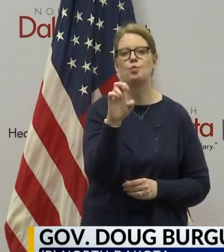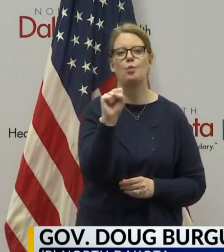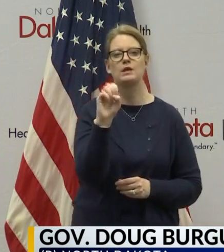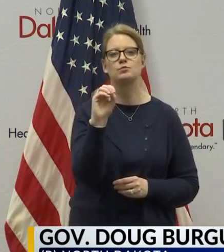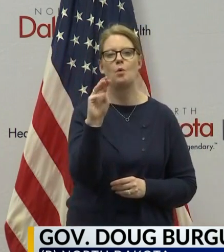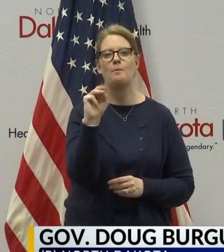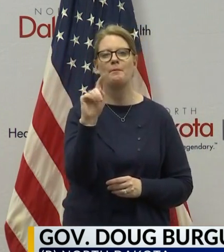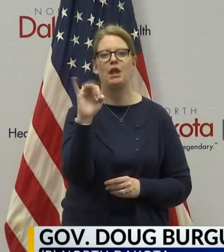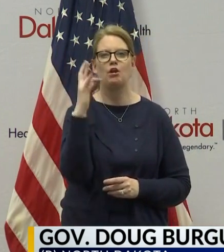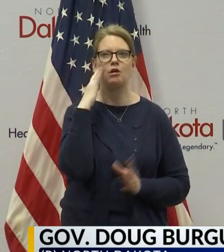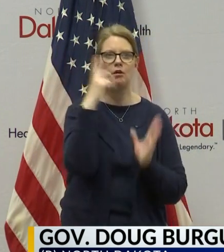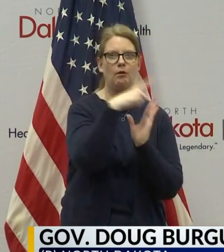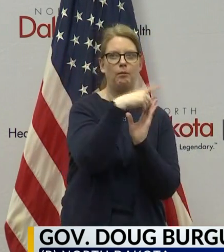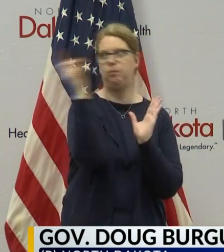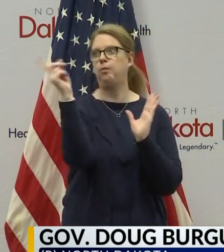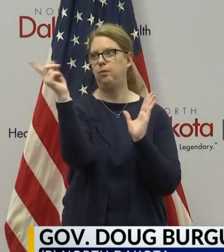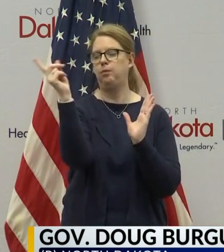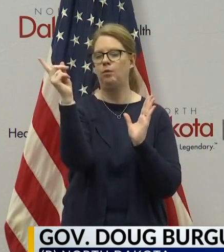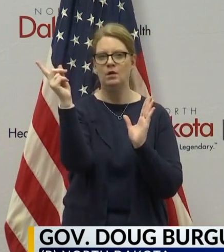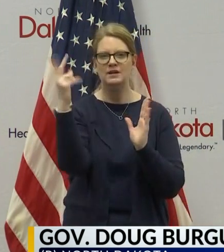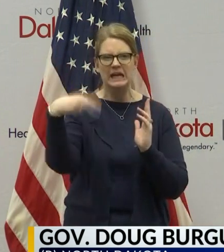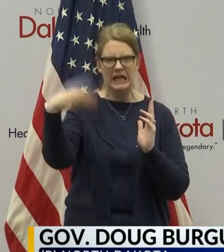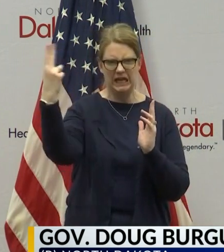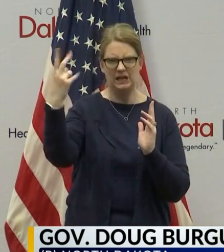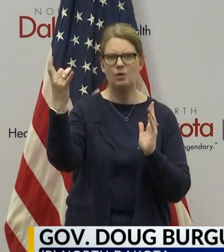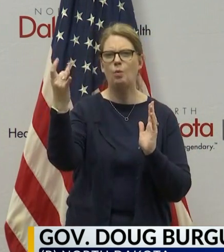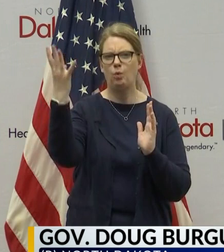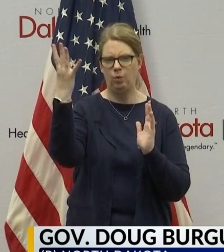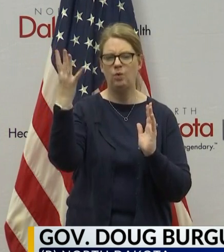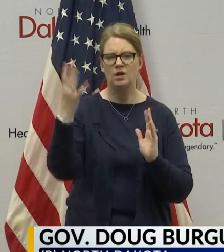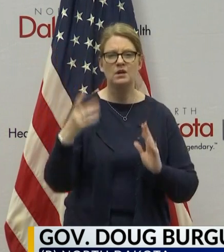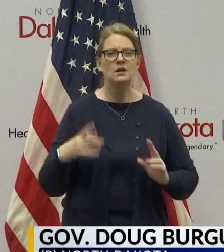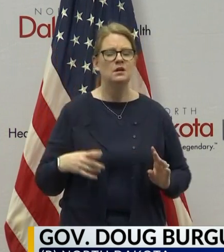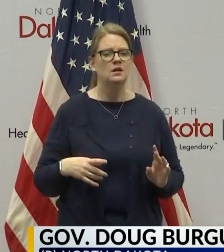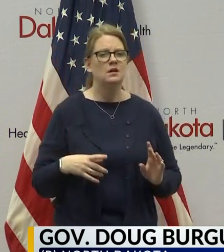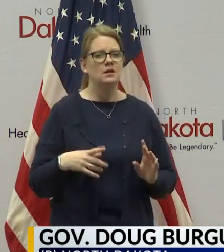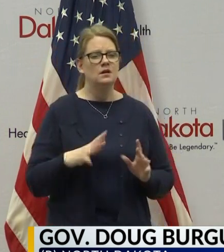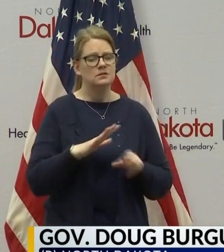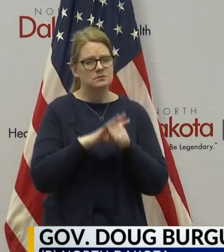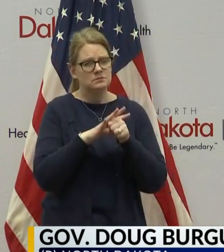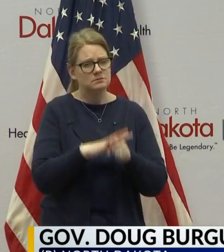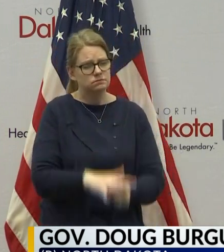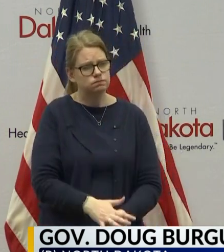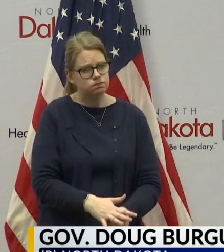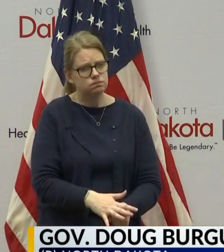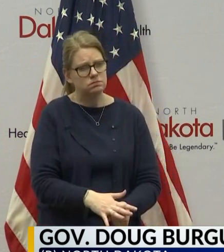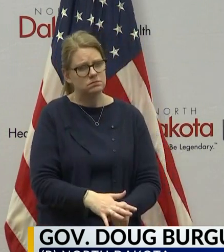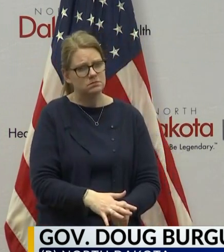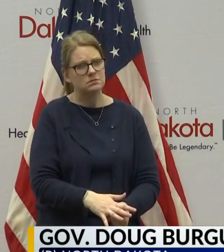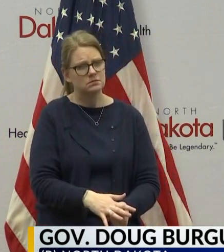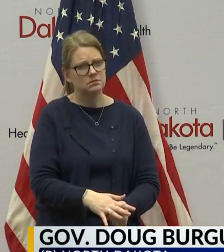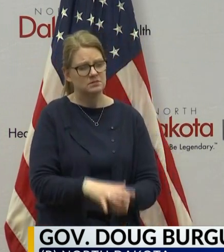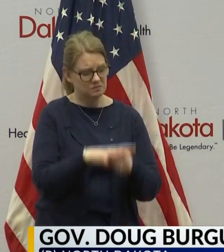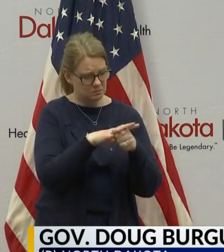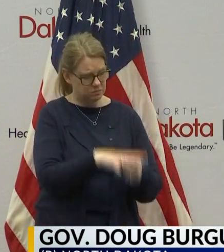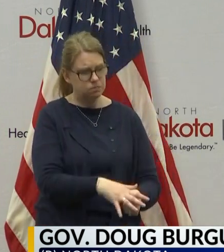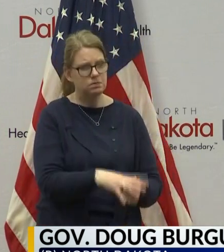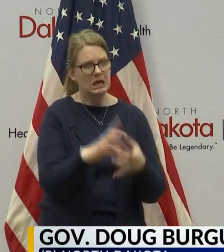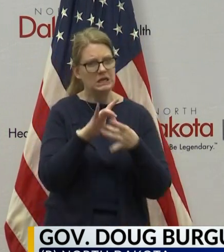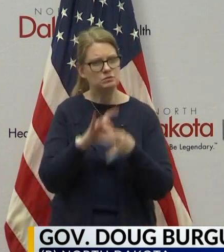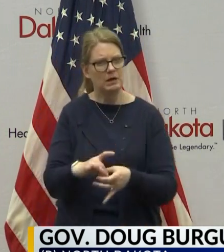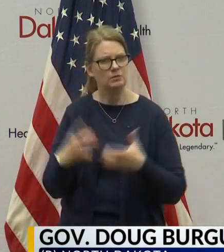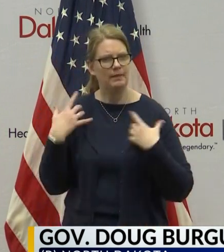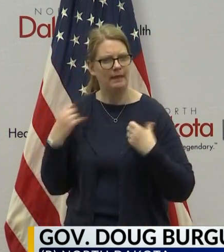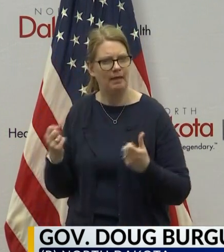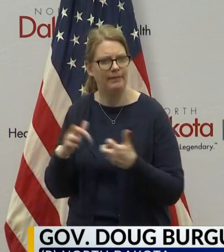be at levels we haven't seen. And we have to understand that stress is a directly related to health issues.